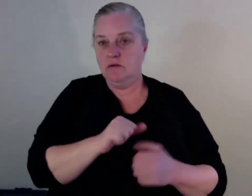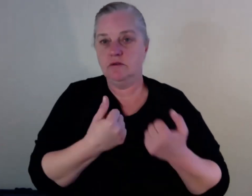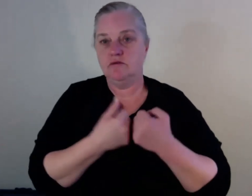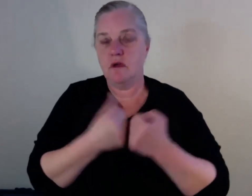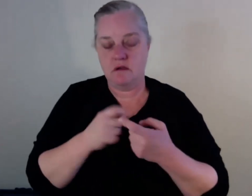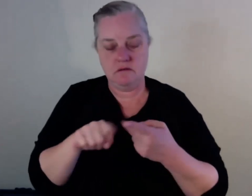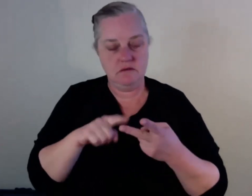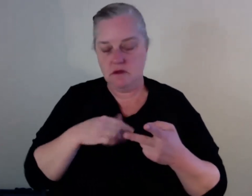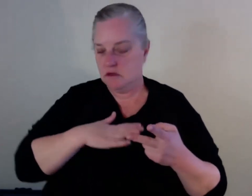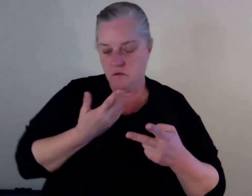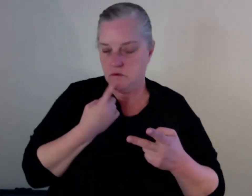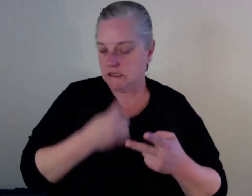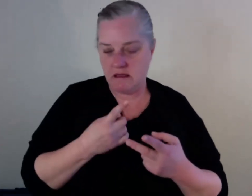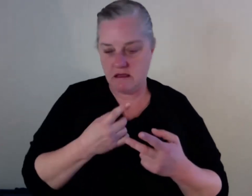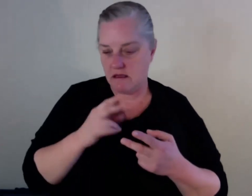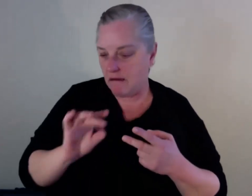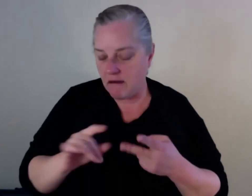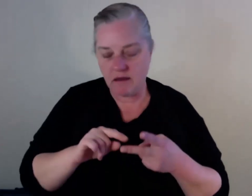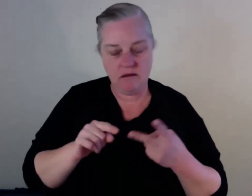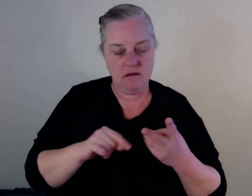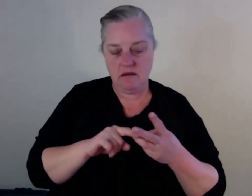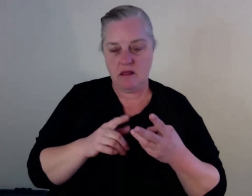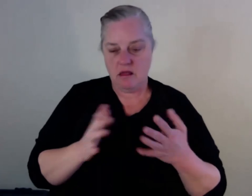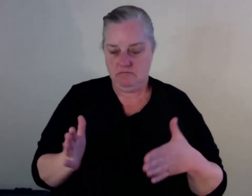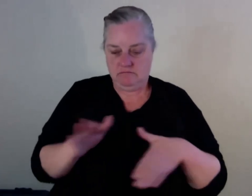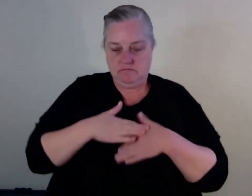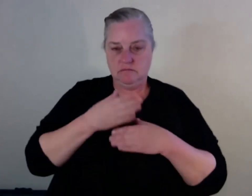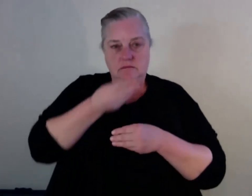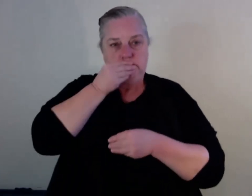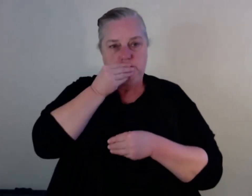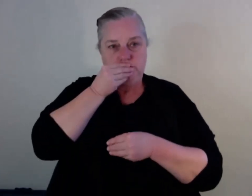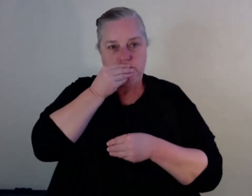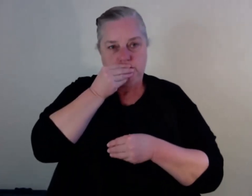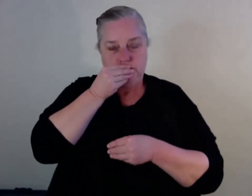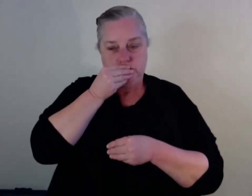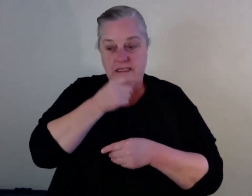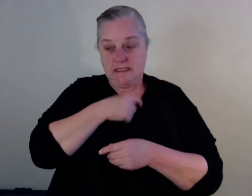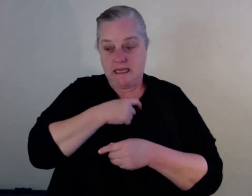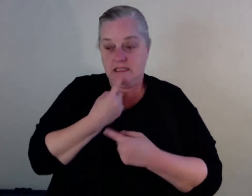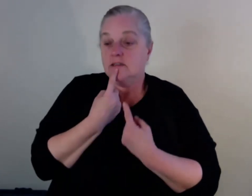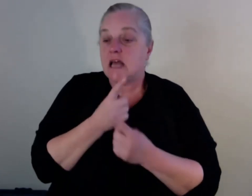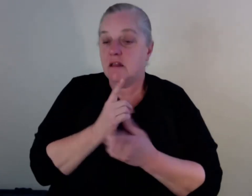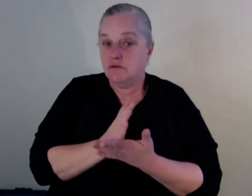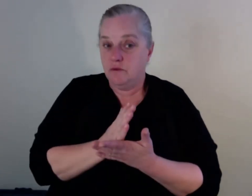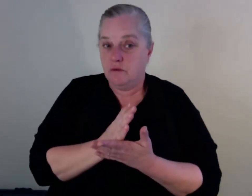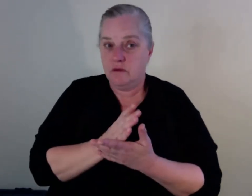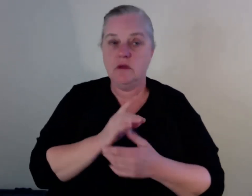to work with that? And I'm going to say something. When drugs and alcohol gets hold of you, it doesn't